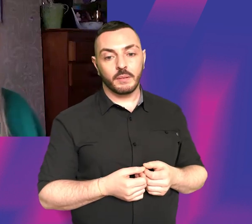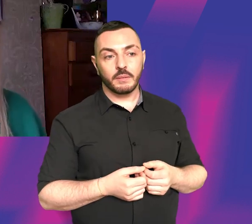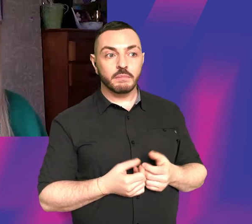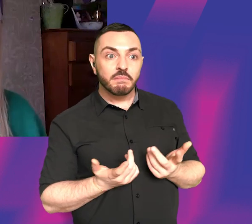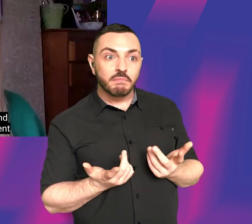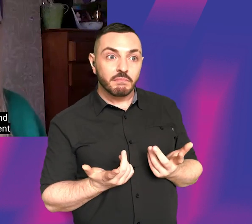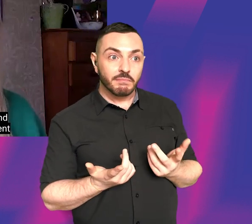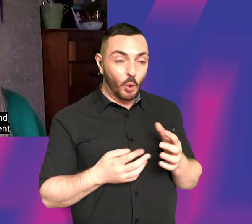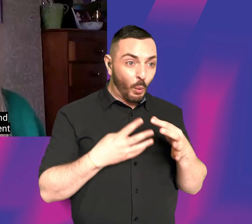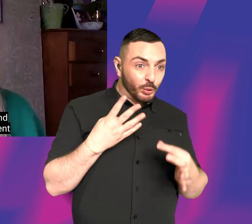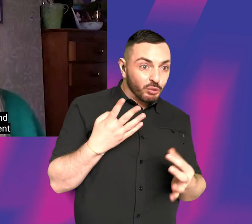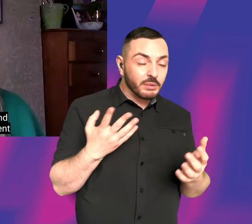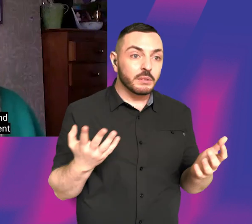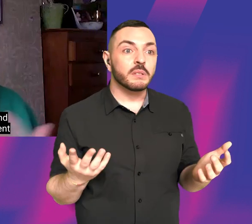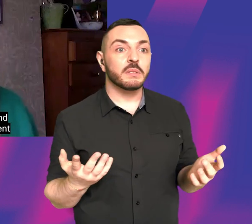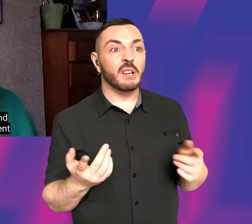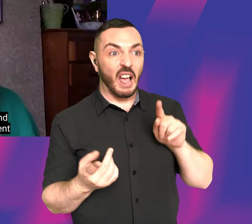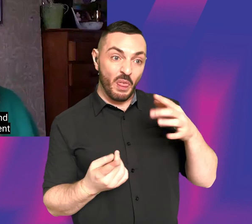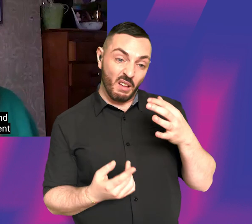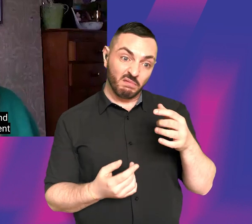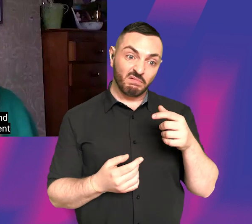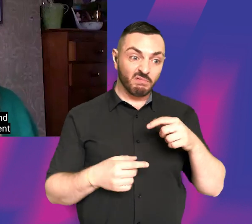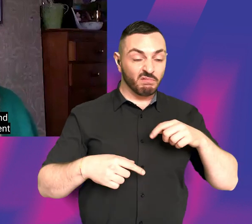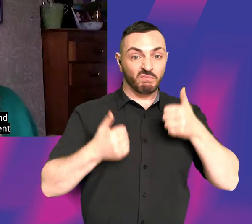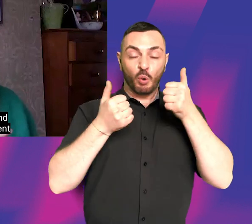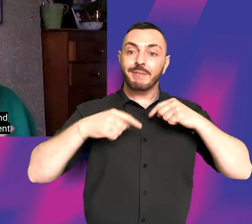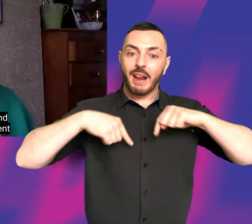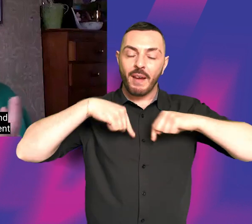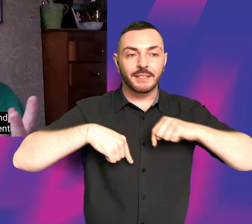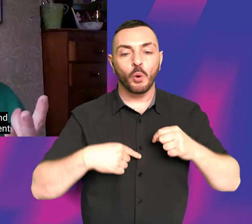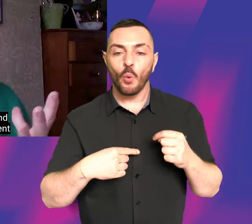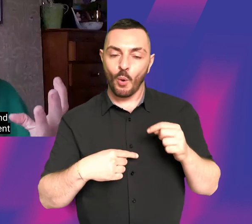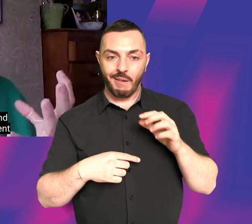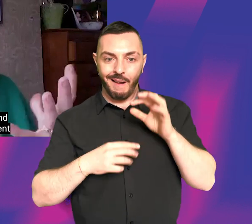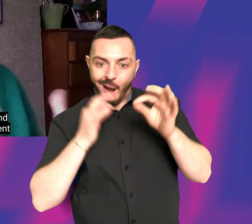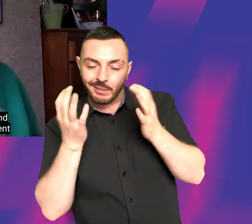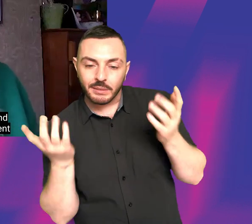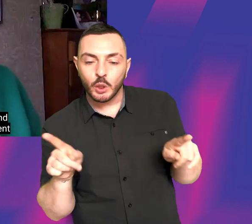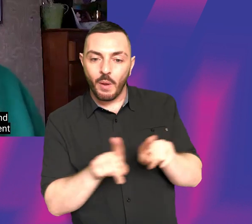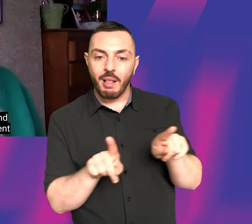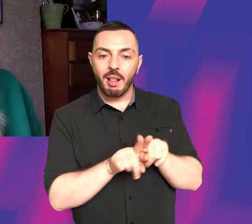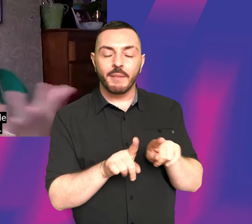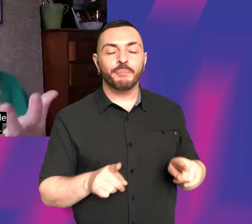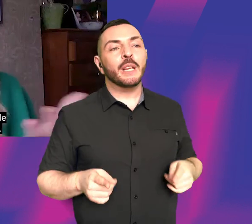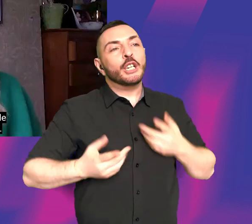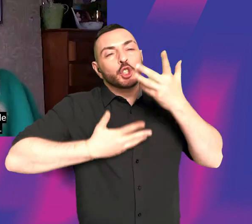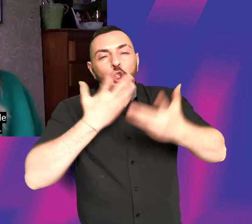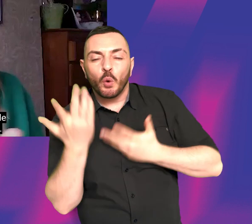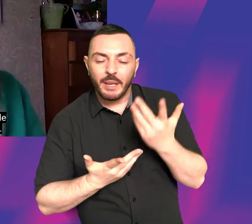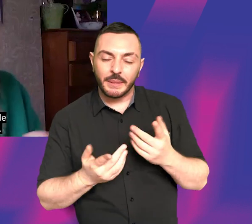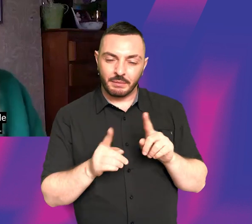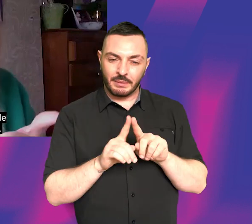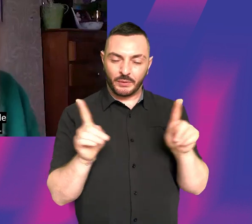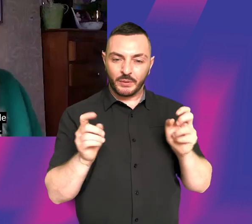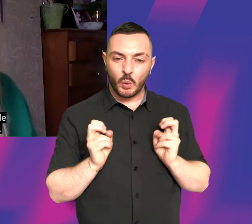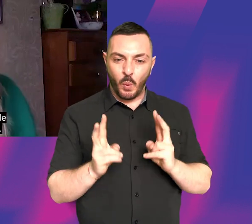will ask you for options, because they'll, you know, understand that story can be told so many different ways, depending on